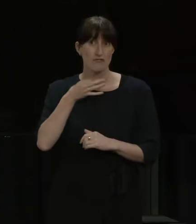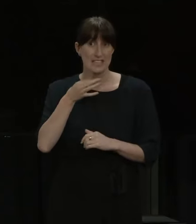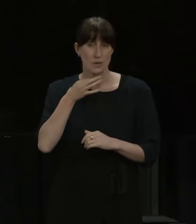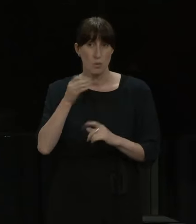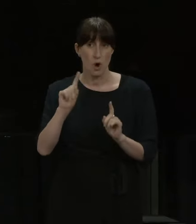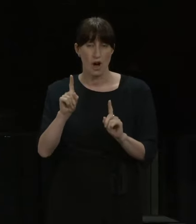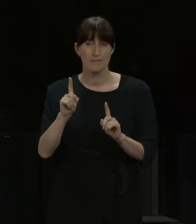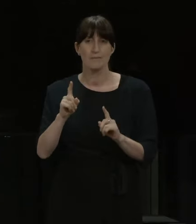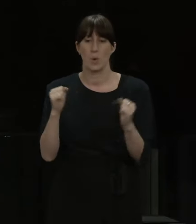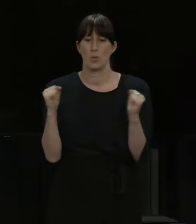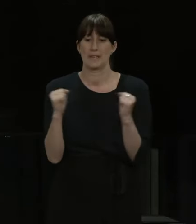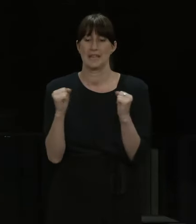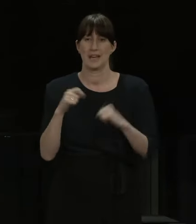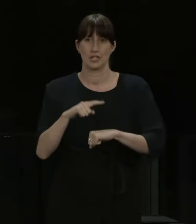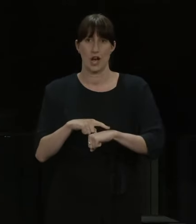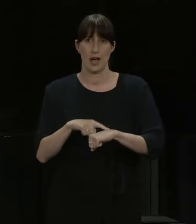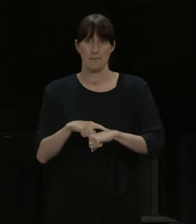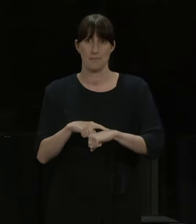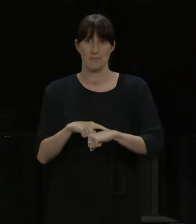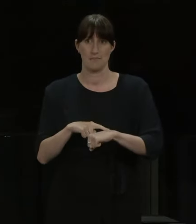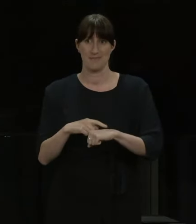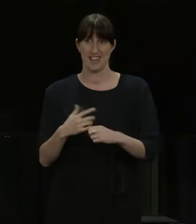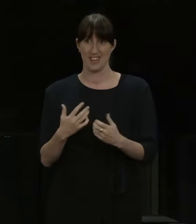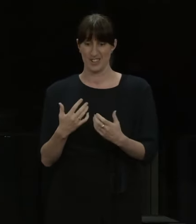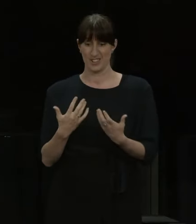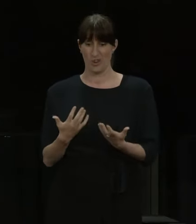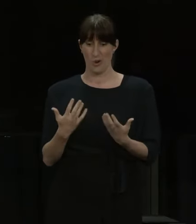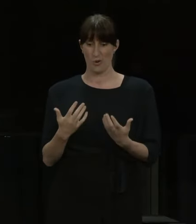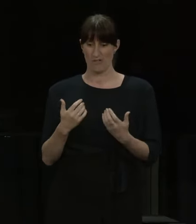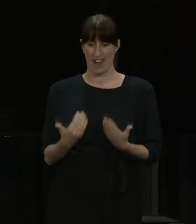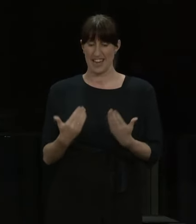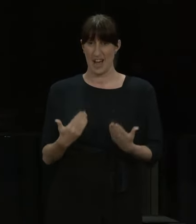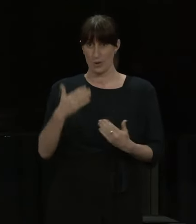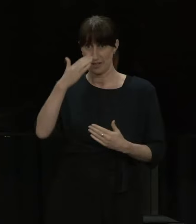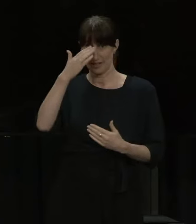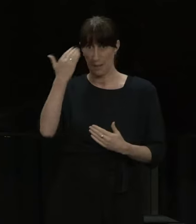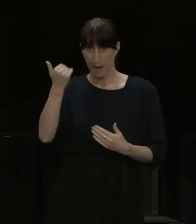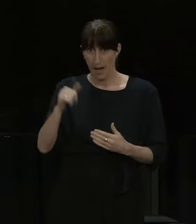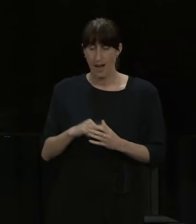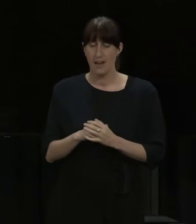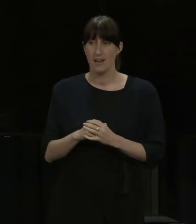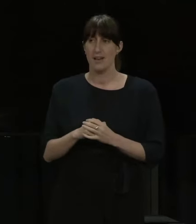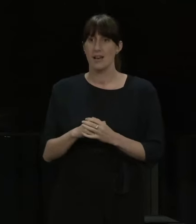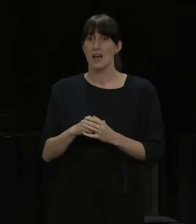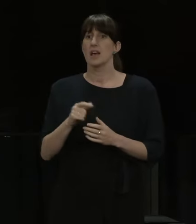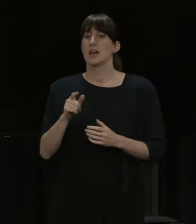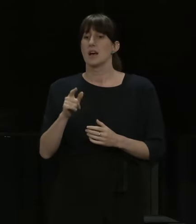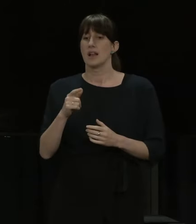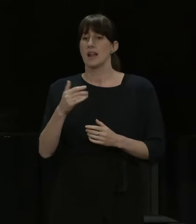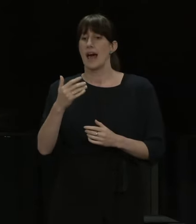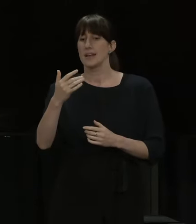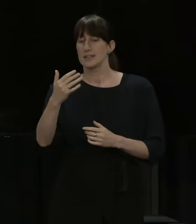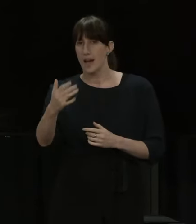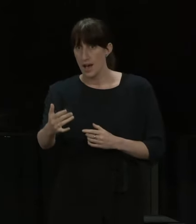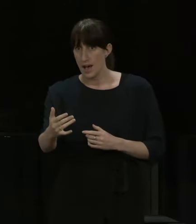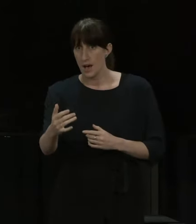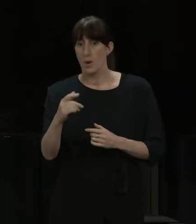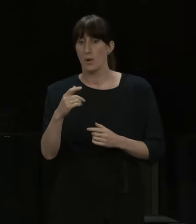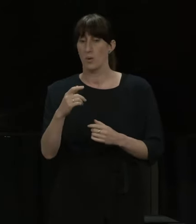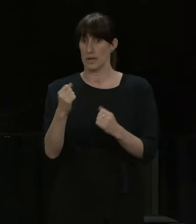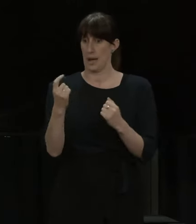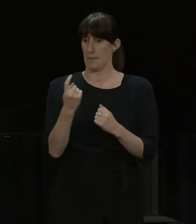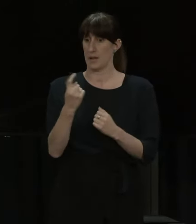And so if you ask me, where do I want to be when New Zealand heads back into winter, which is when we know risk increases again and that in the Northern Hemisphere